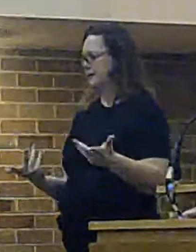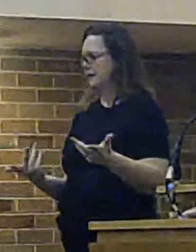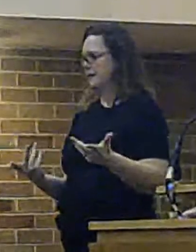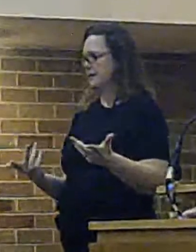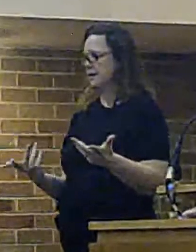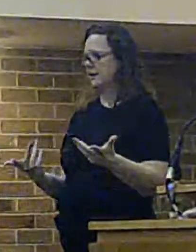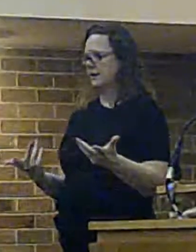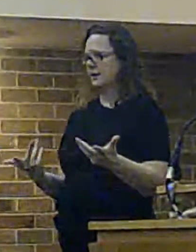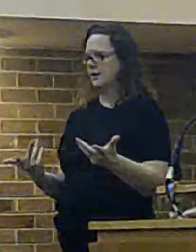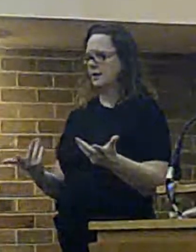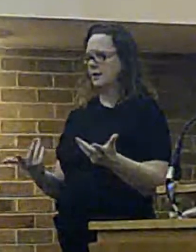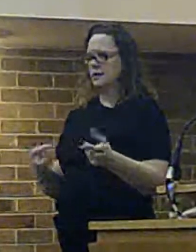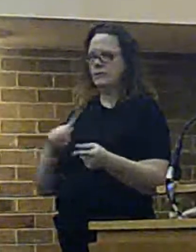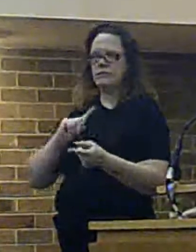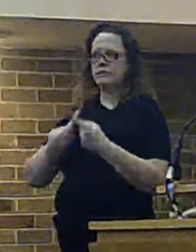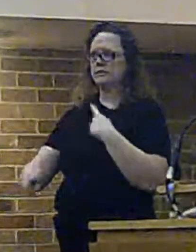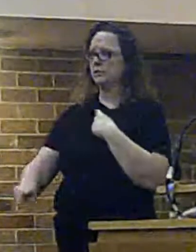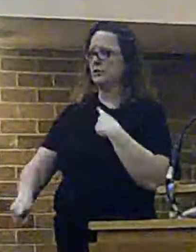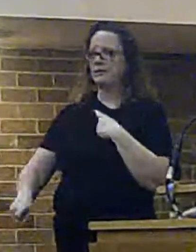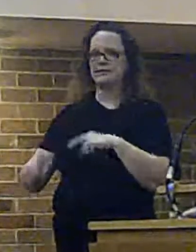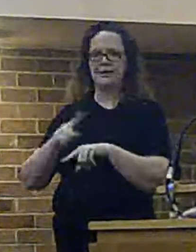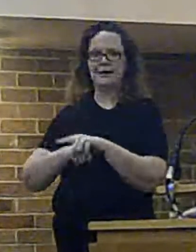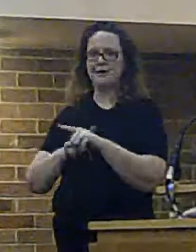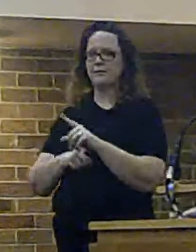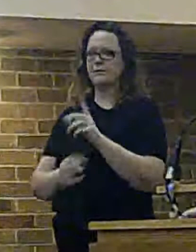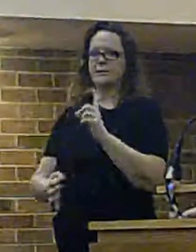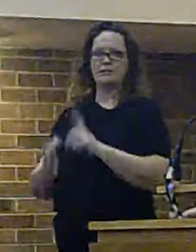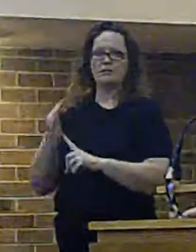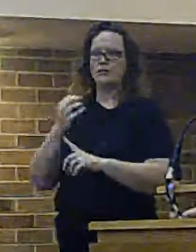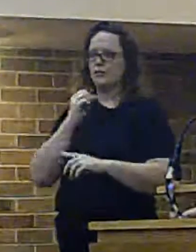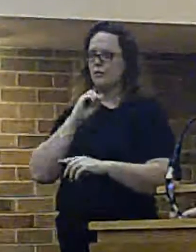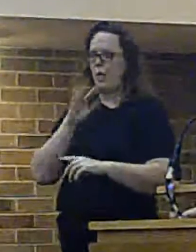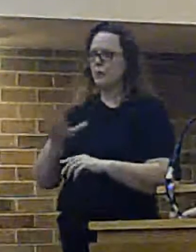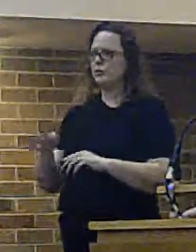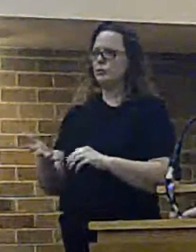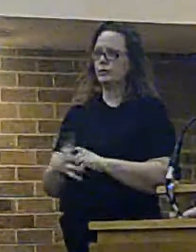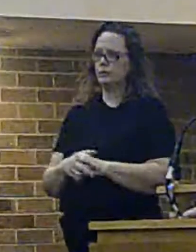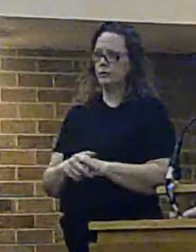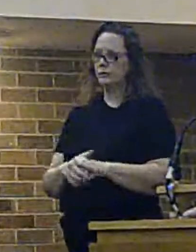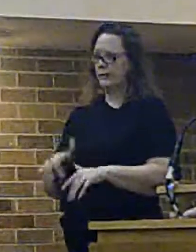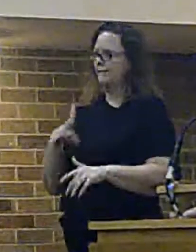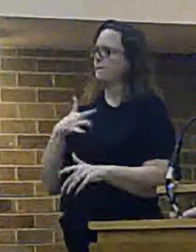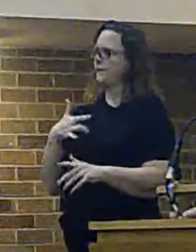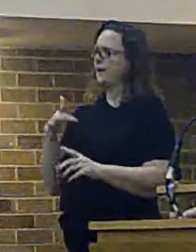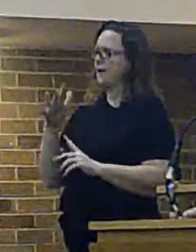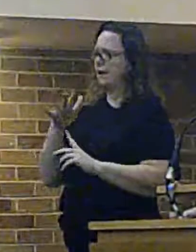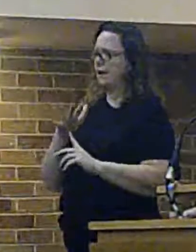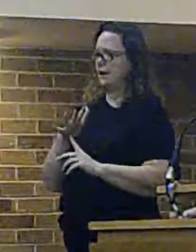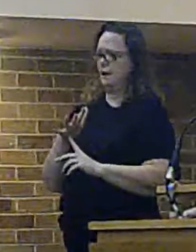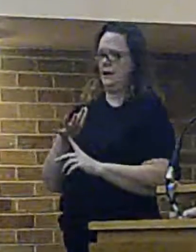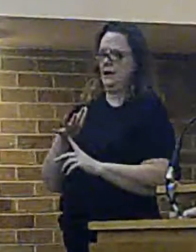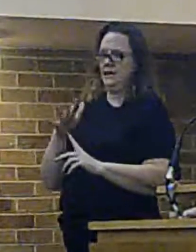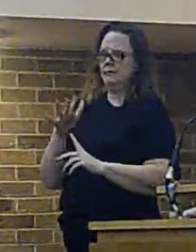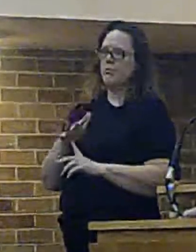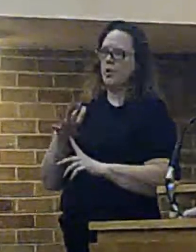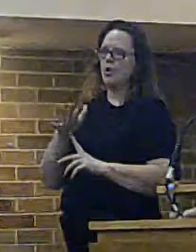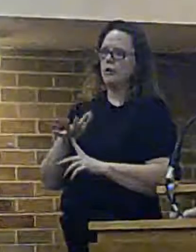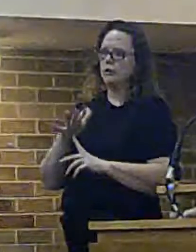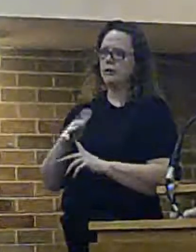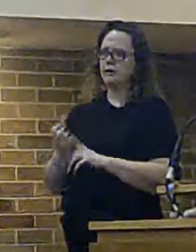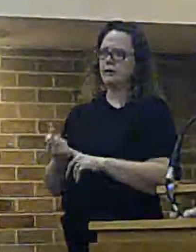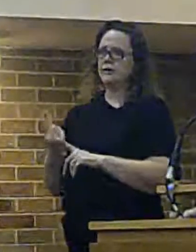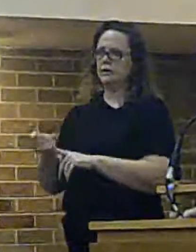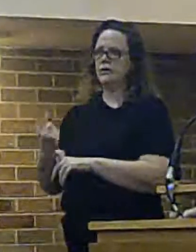going to improve our response times. Which, for me, clearly is a fundamental issue, given the fact that ultimately it is I